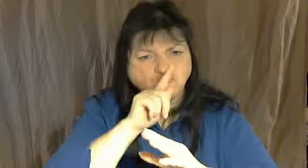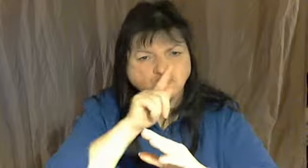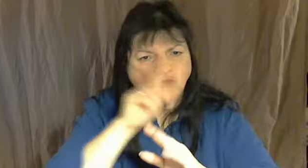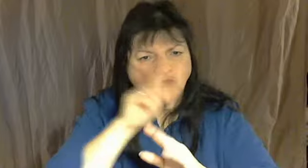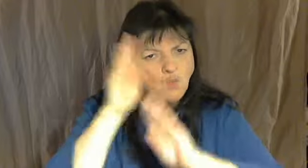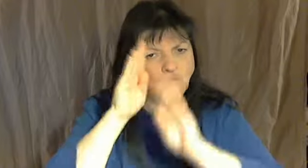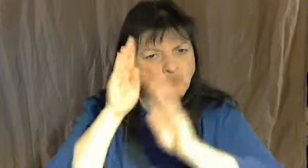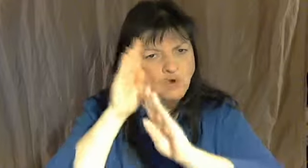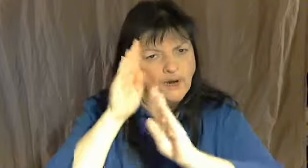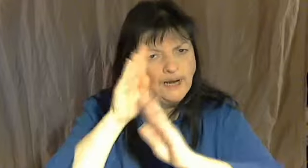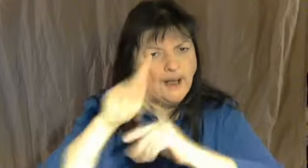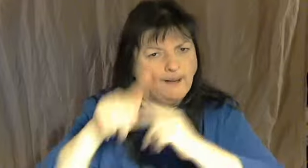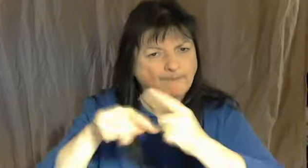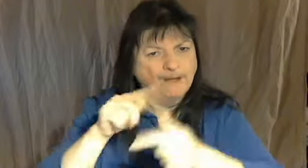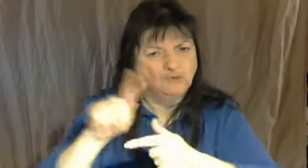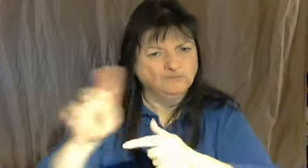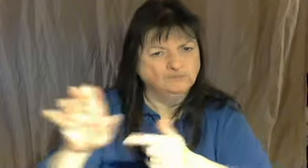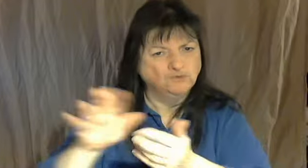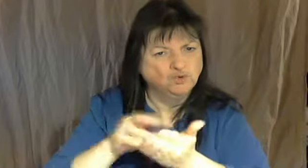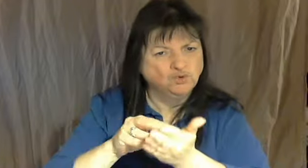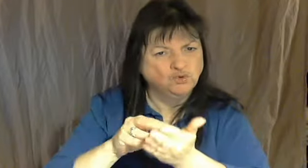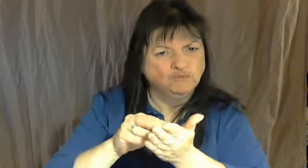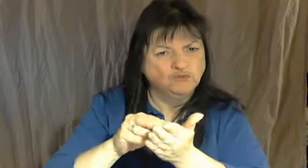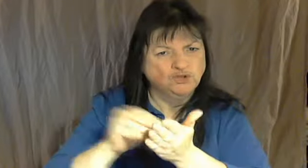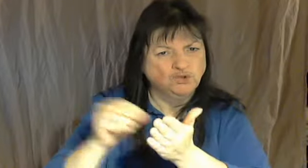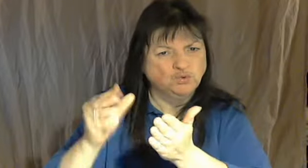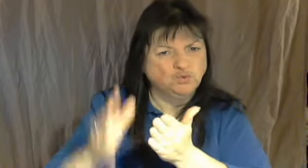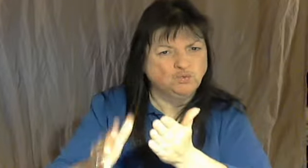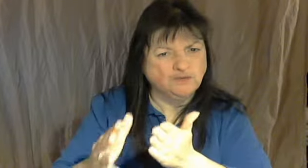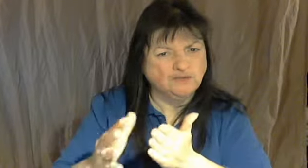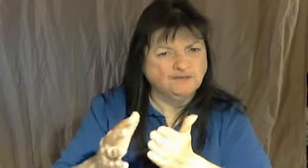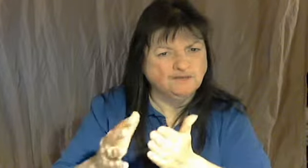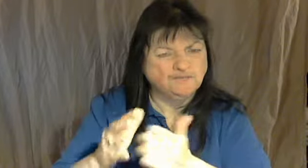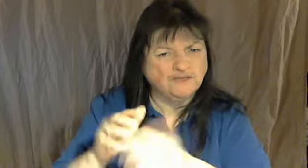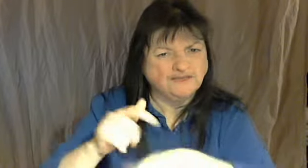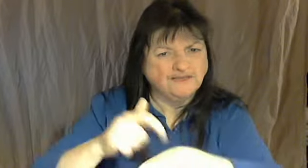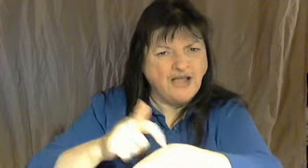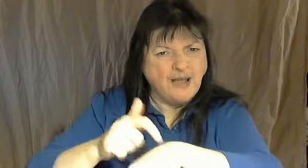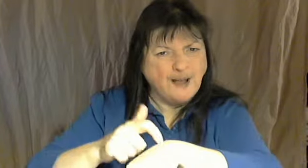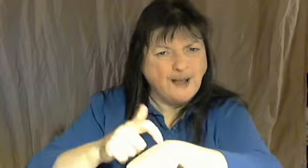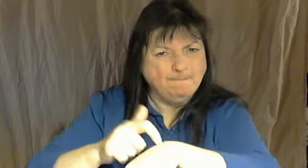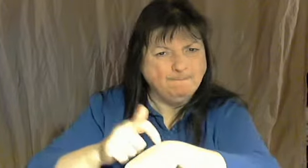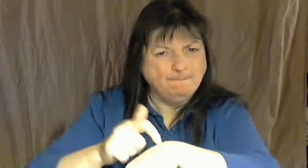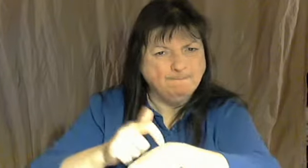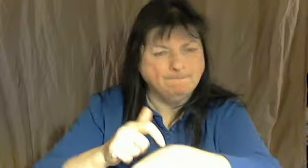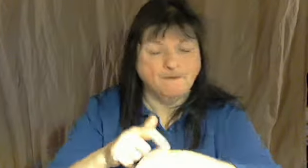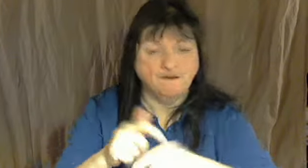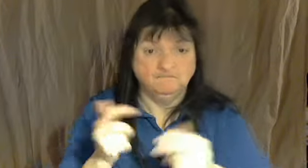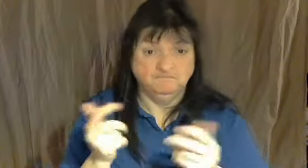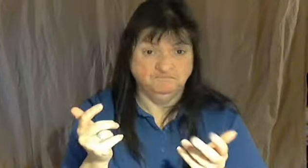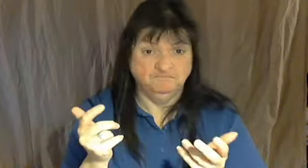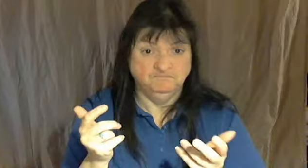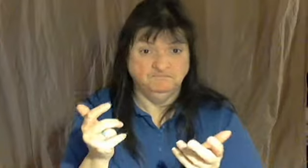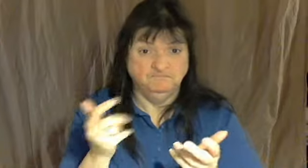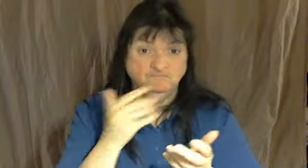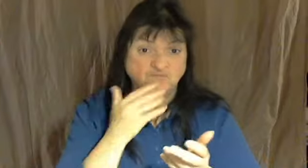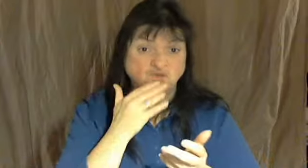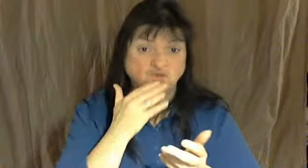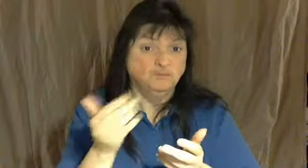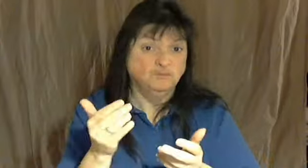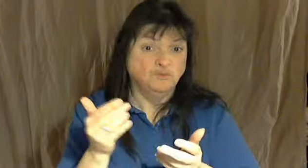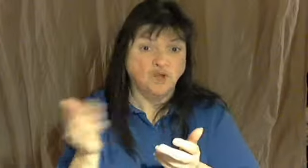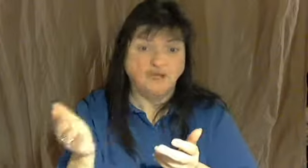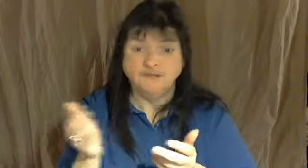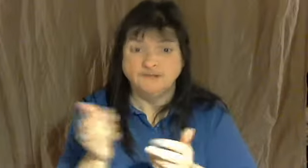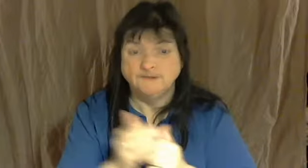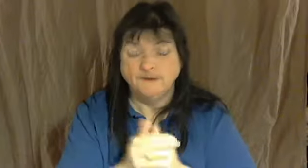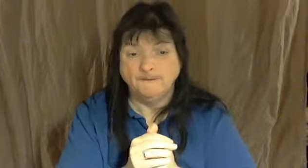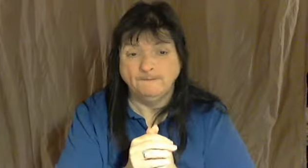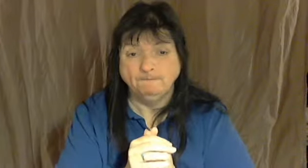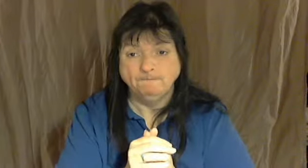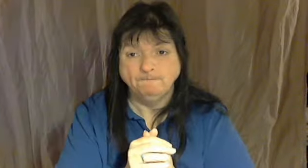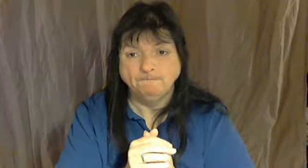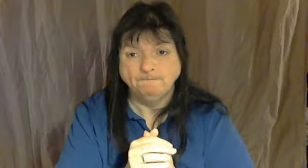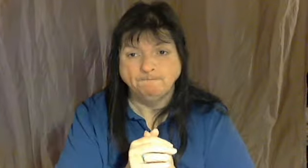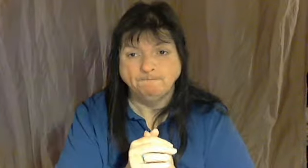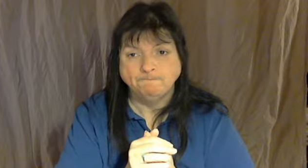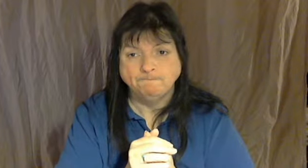landowner at Iganaba might have been responsible for Orpheus. Some people arrange some parties